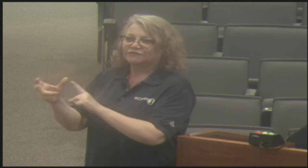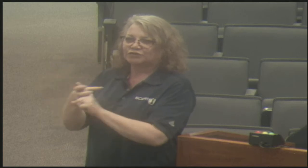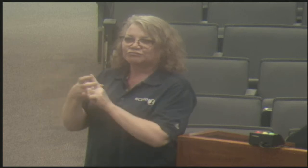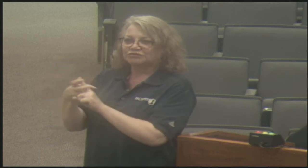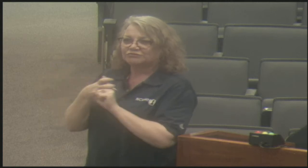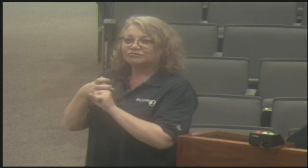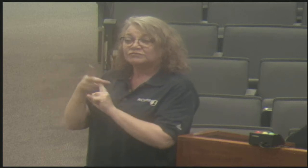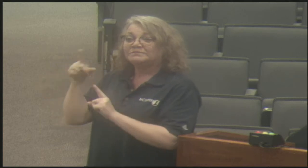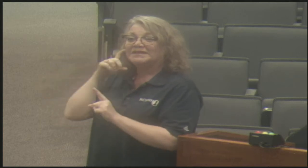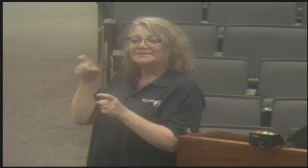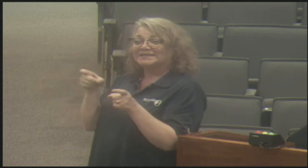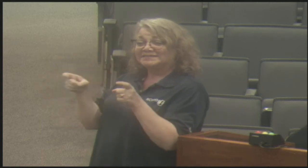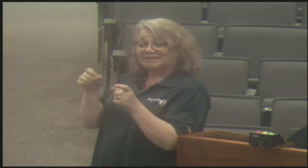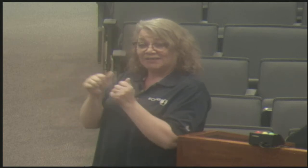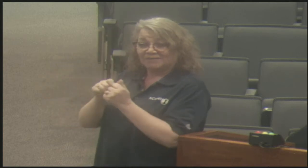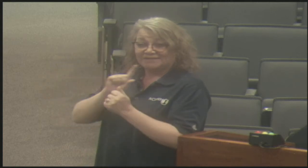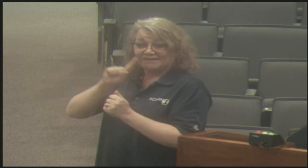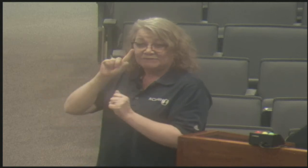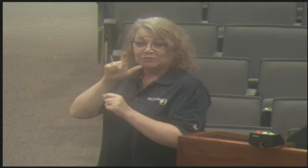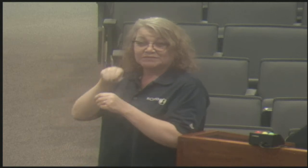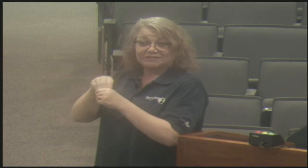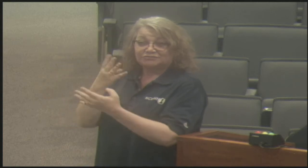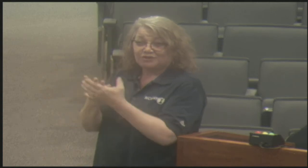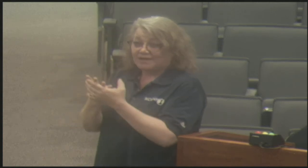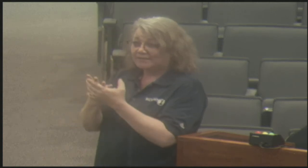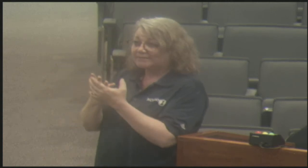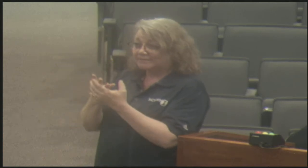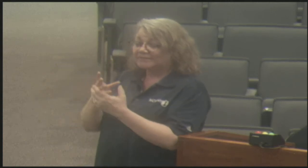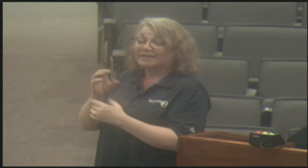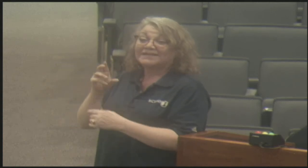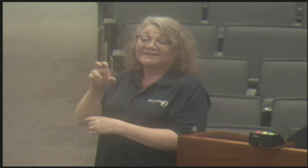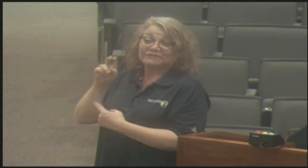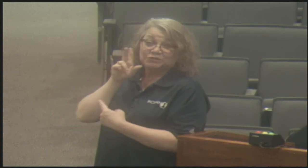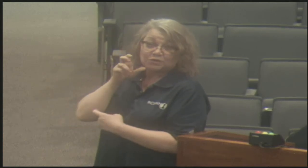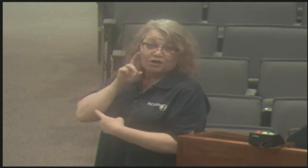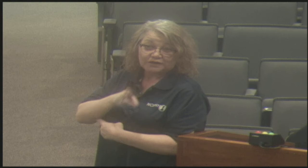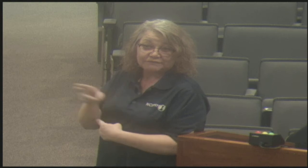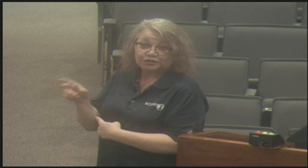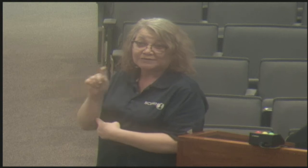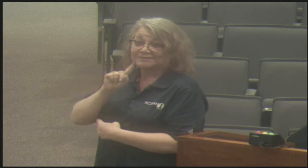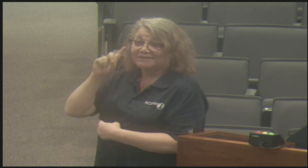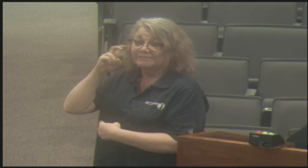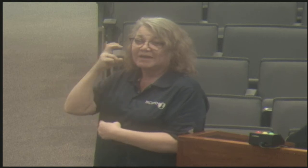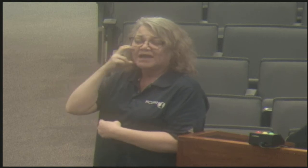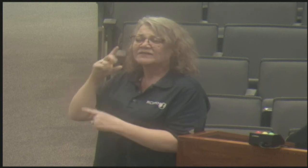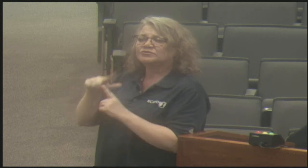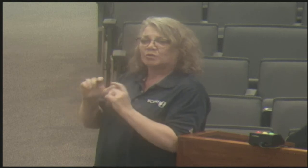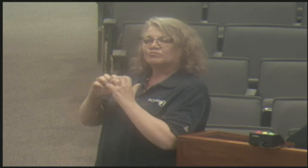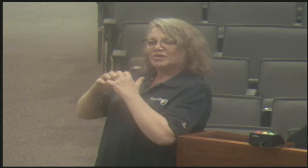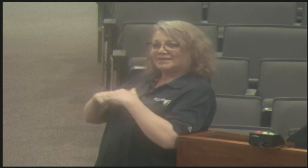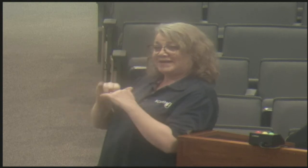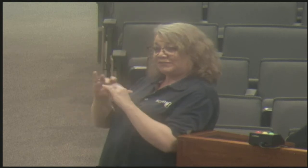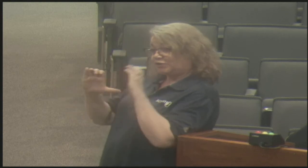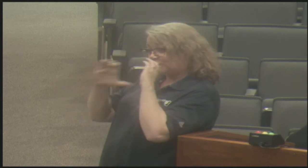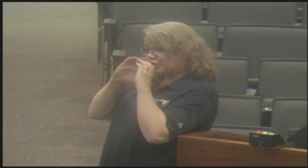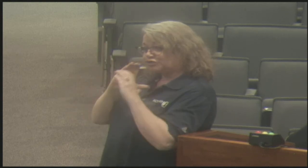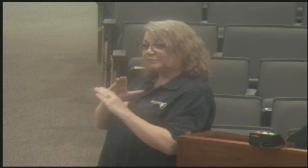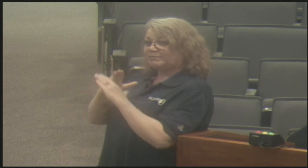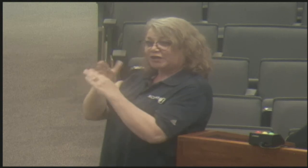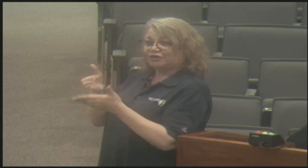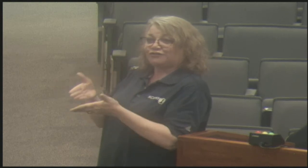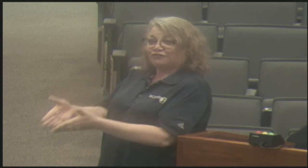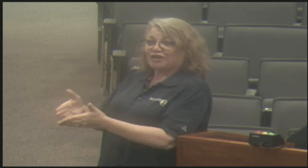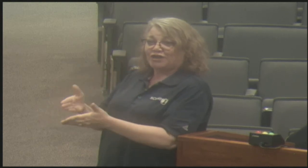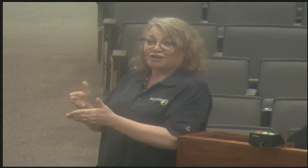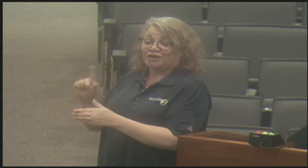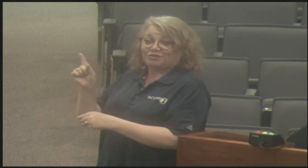recruits. then eventually we will get to some of the veteran officers as well. So these are deaf, deaf blind and hard of